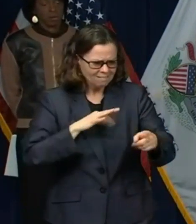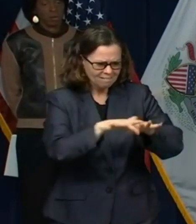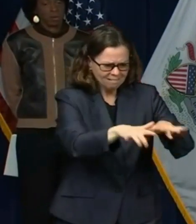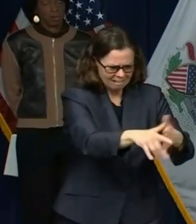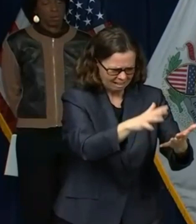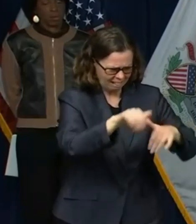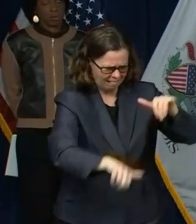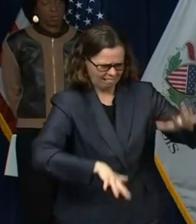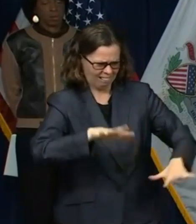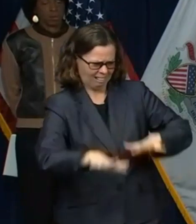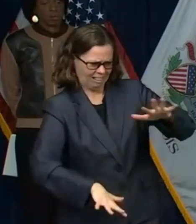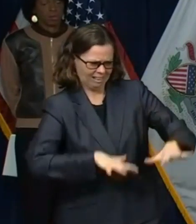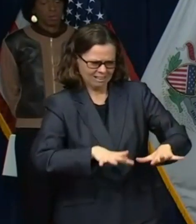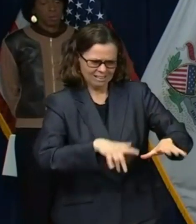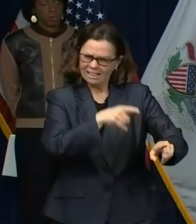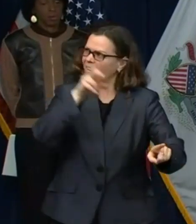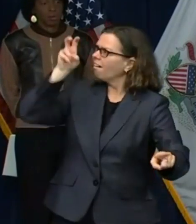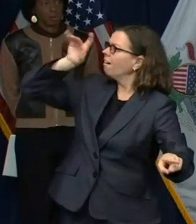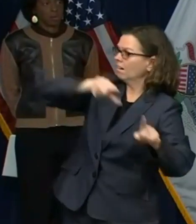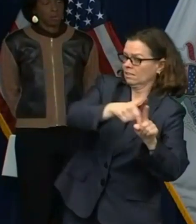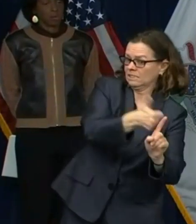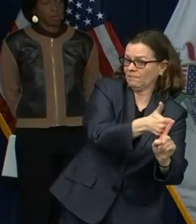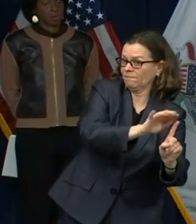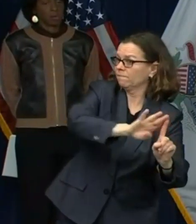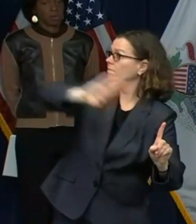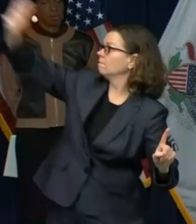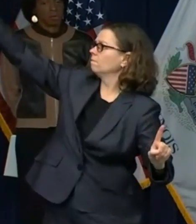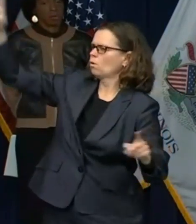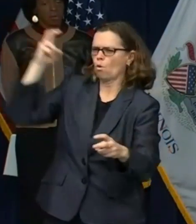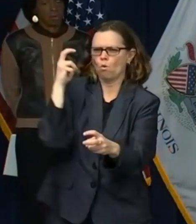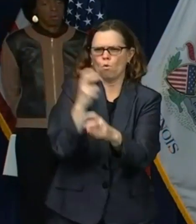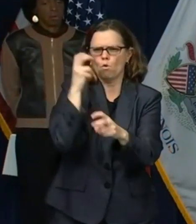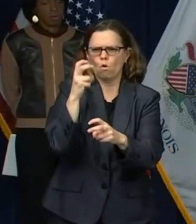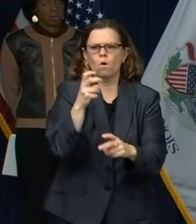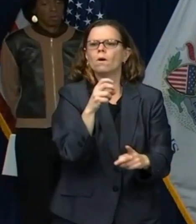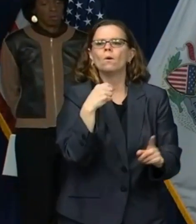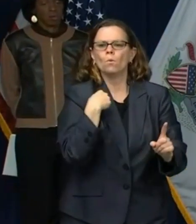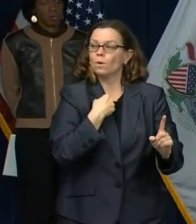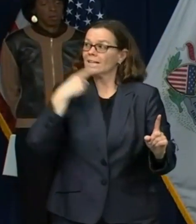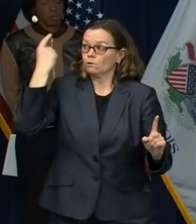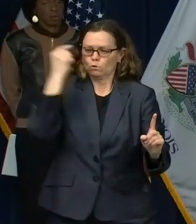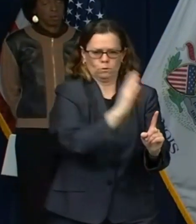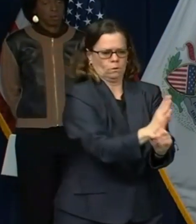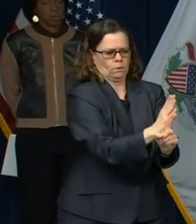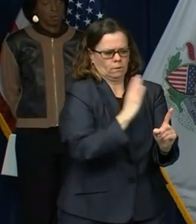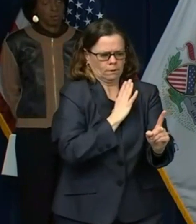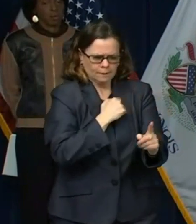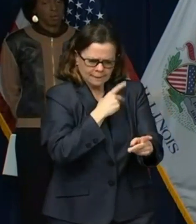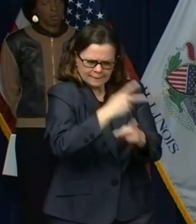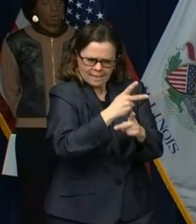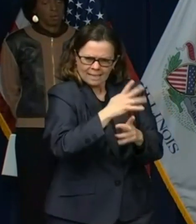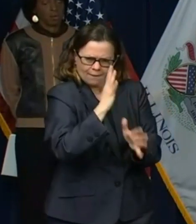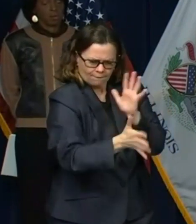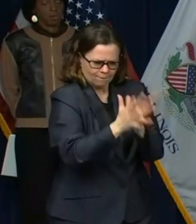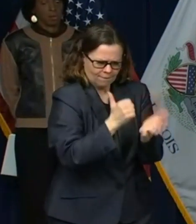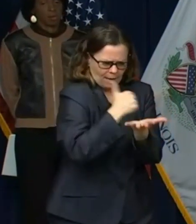need to preserve, right? The ones under 200 are very, very important part of our economy. So I am